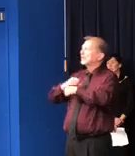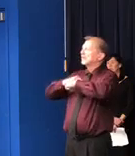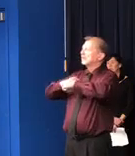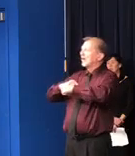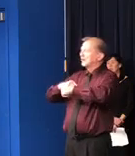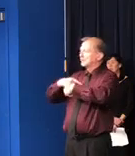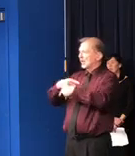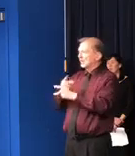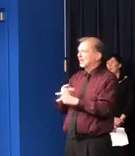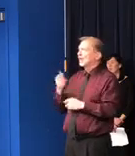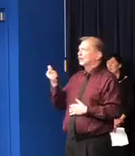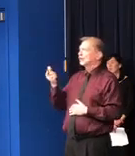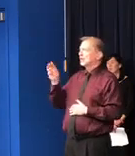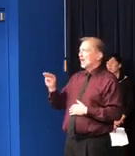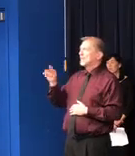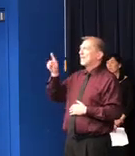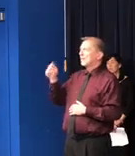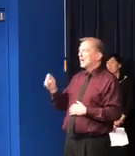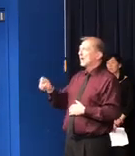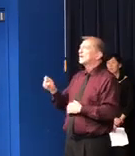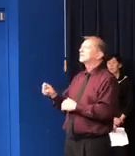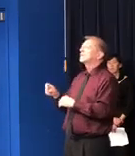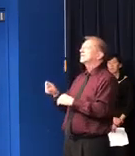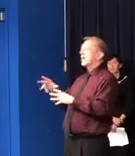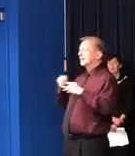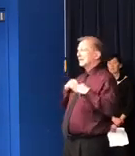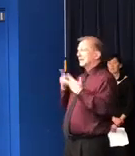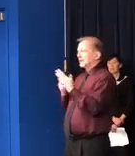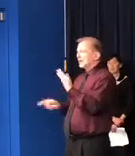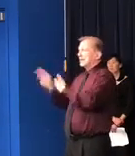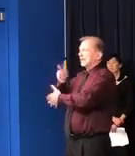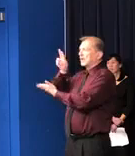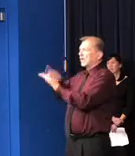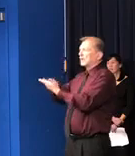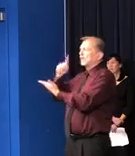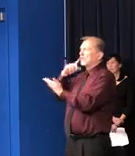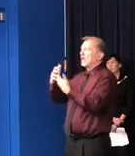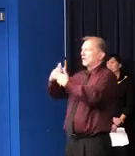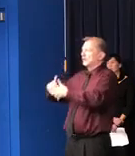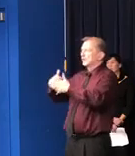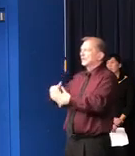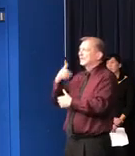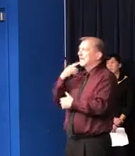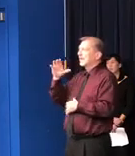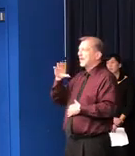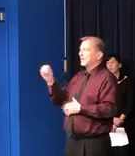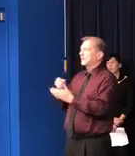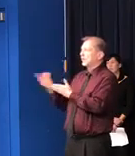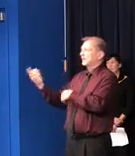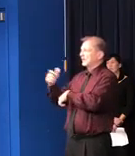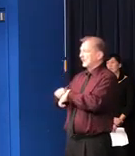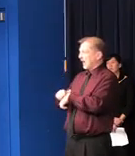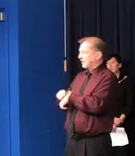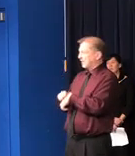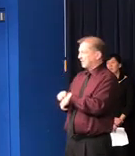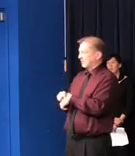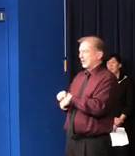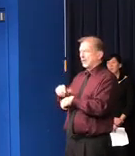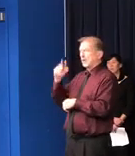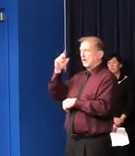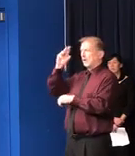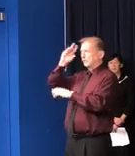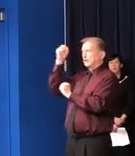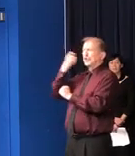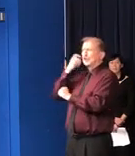to compel GM to accept, perform, and prioritize federal contracts for ventilators, saying the company was wasting time. So I don't know how that's going to tie into what